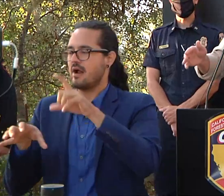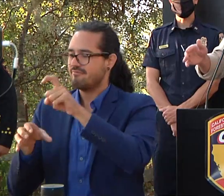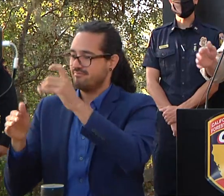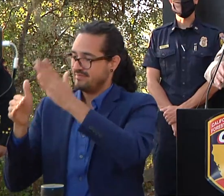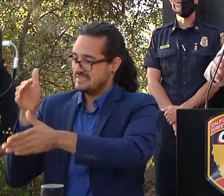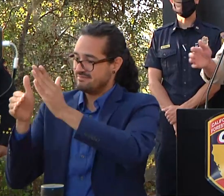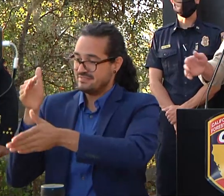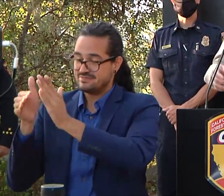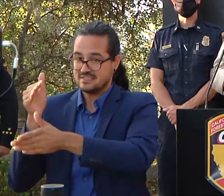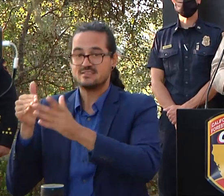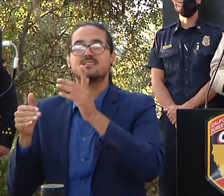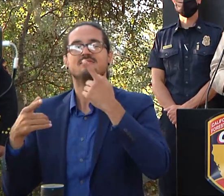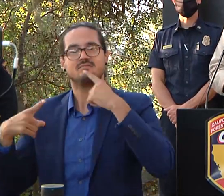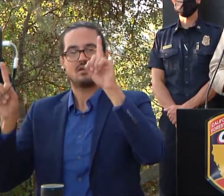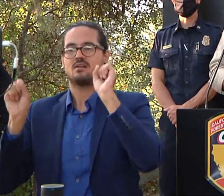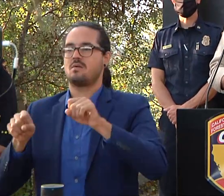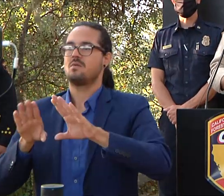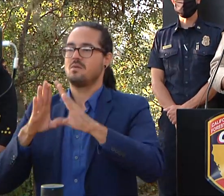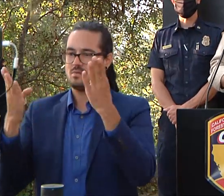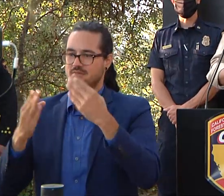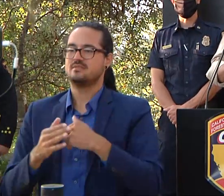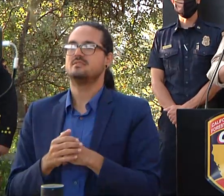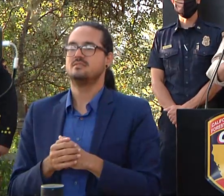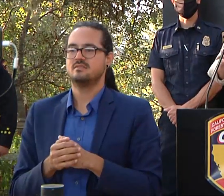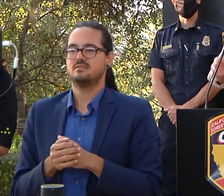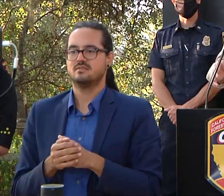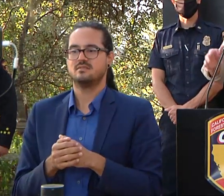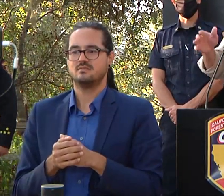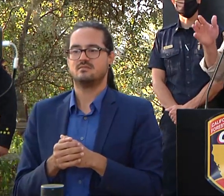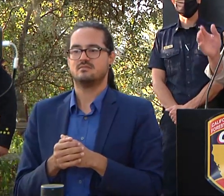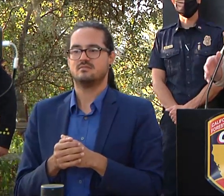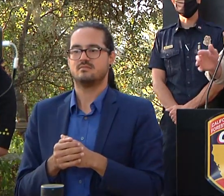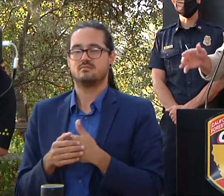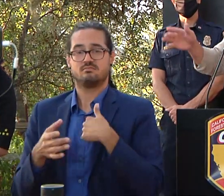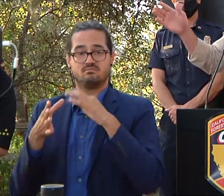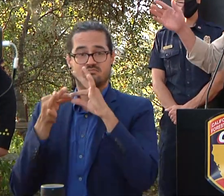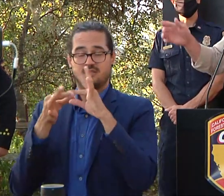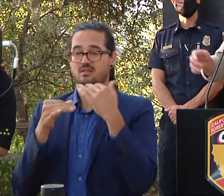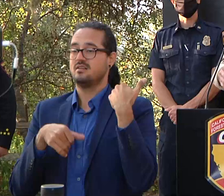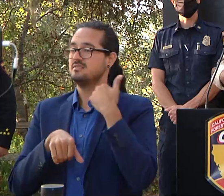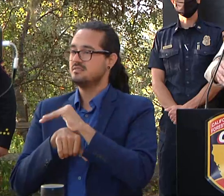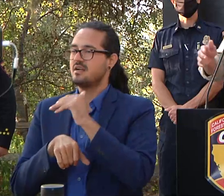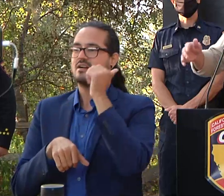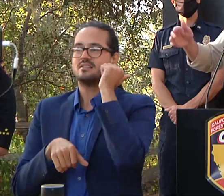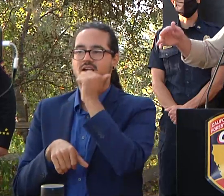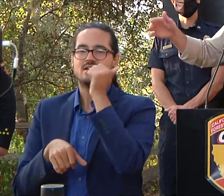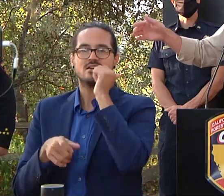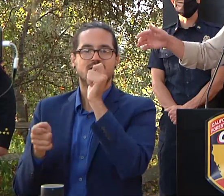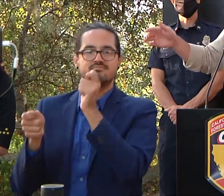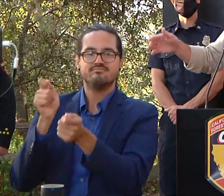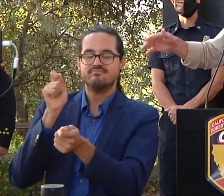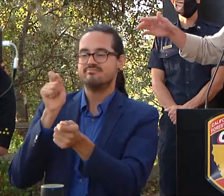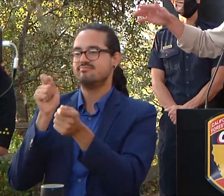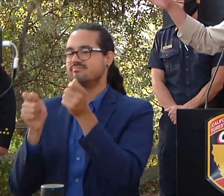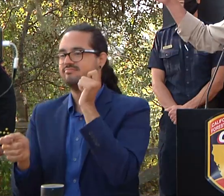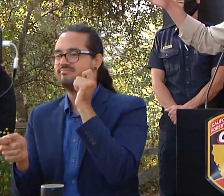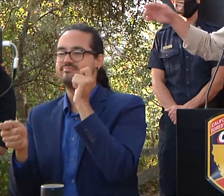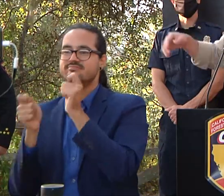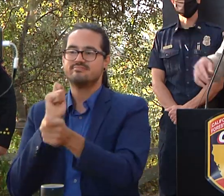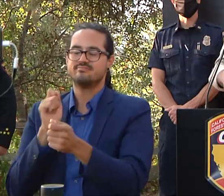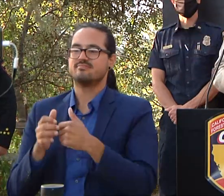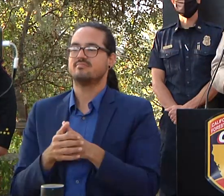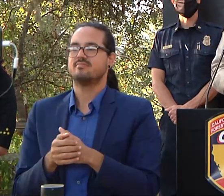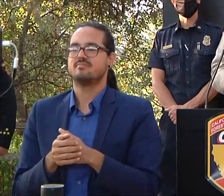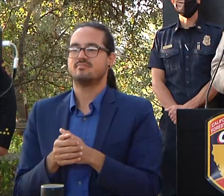days as we go closer and i think i mentioned this uh last night you know day to day to day really as we go towards uh felton and up